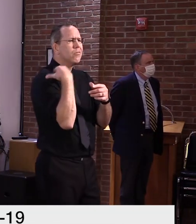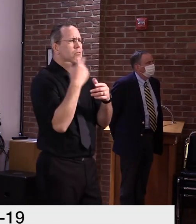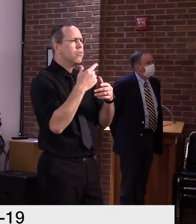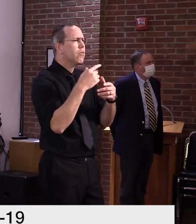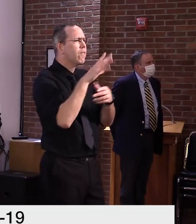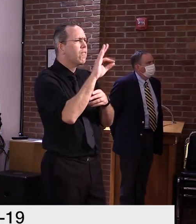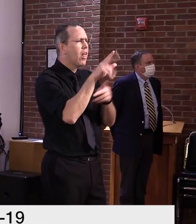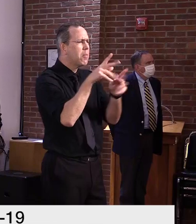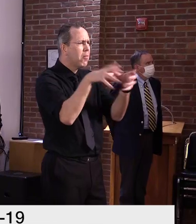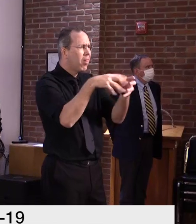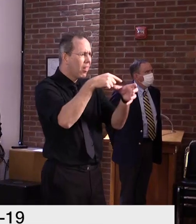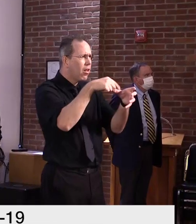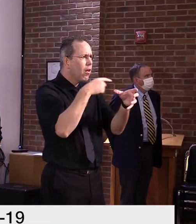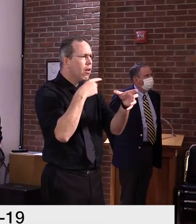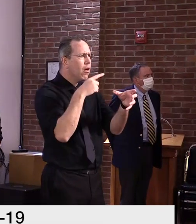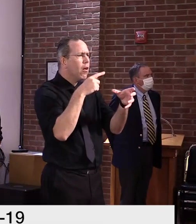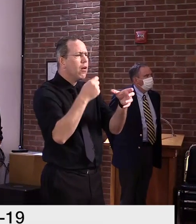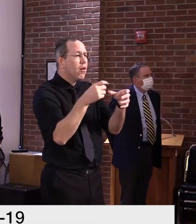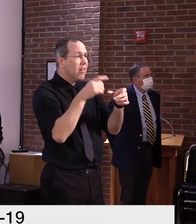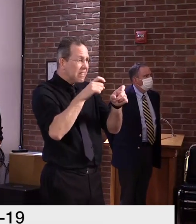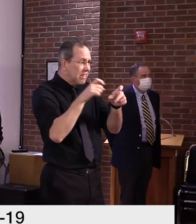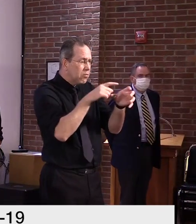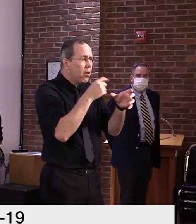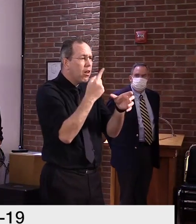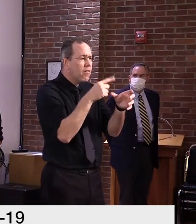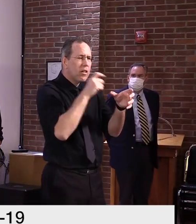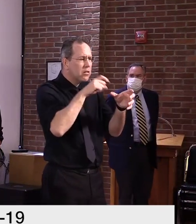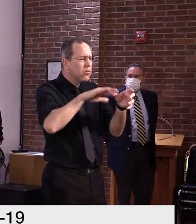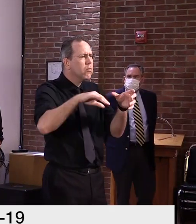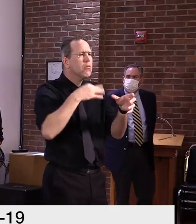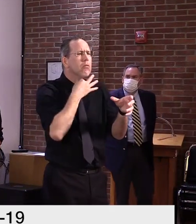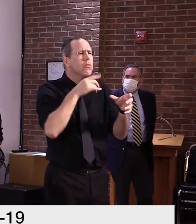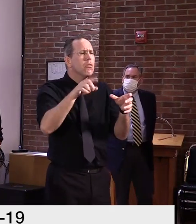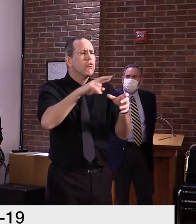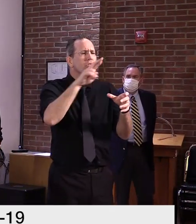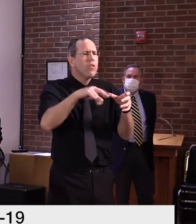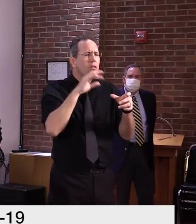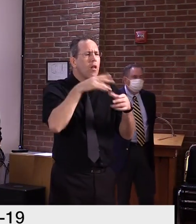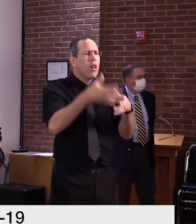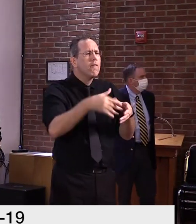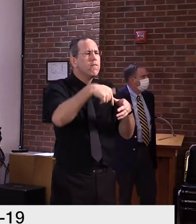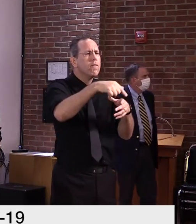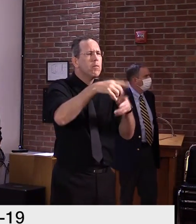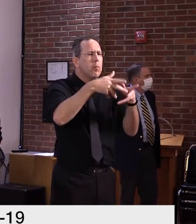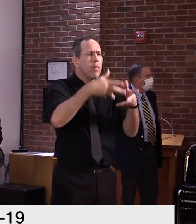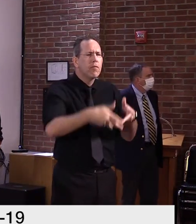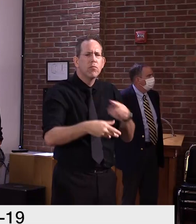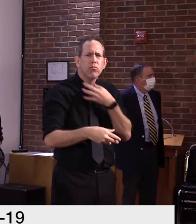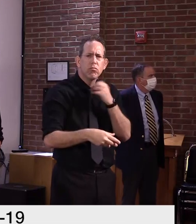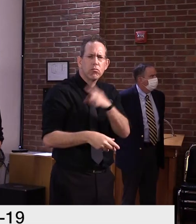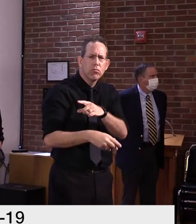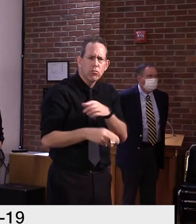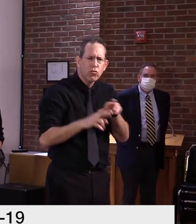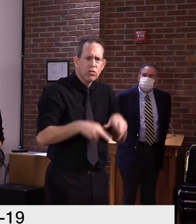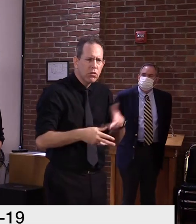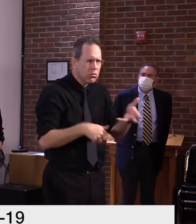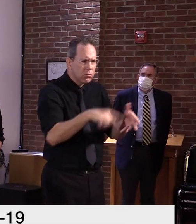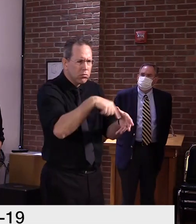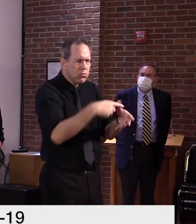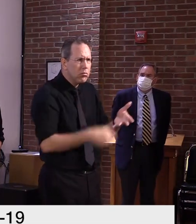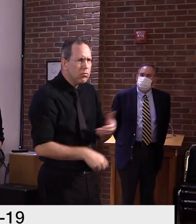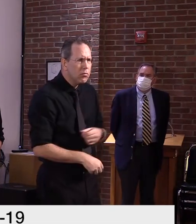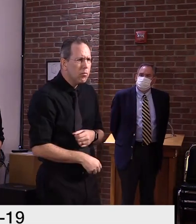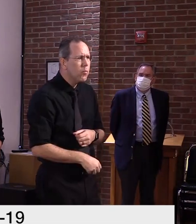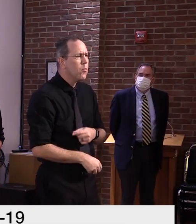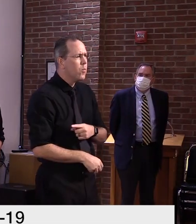not a concern, or that this was a false alarm, or do you just not know enough